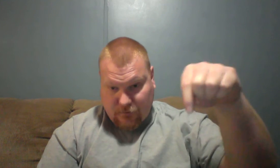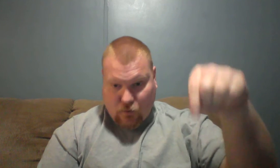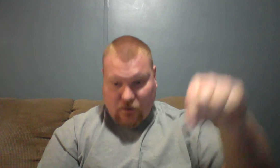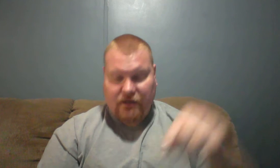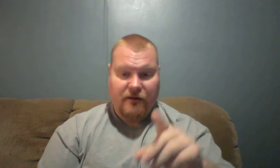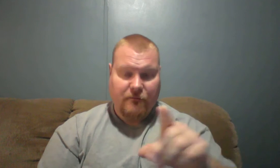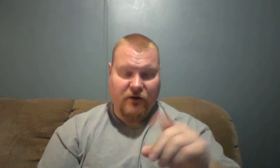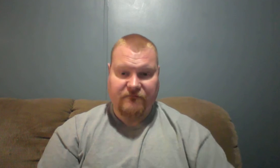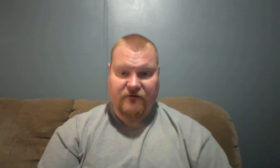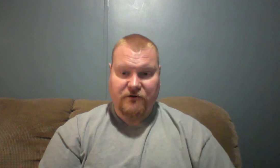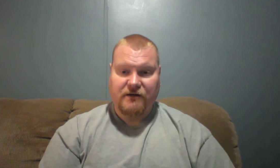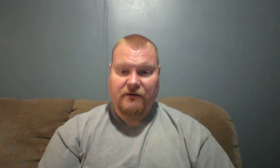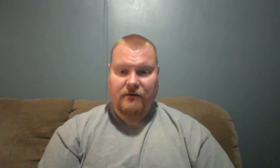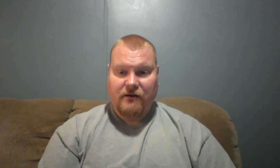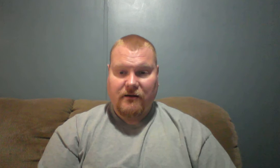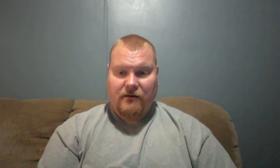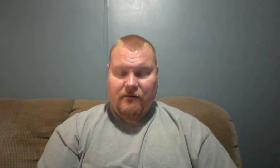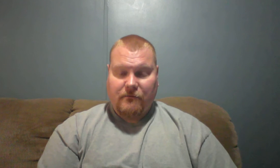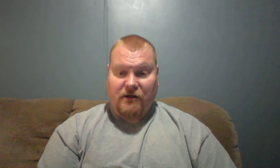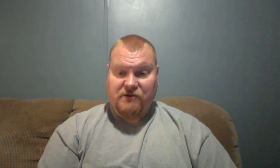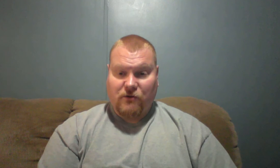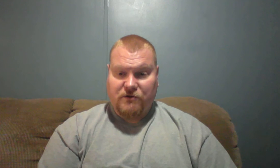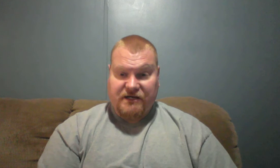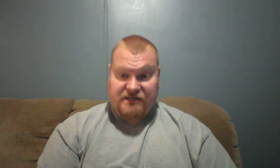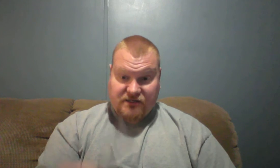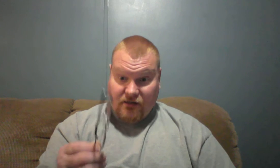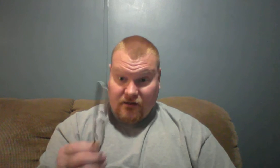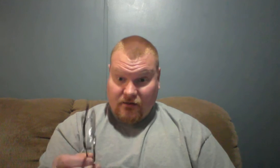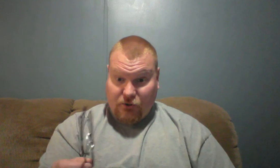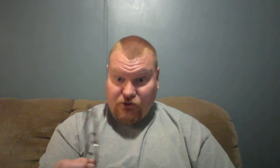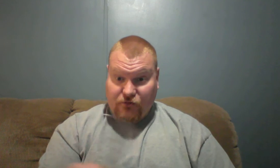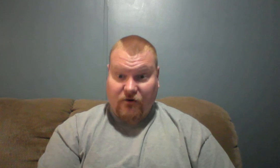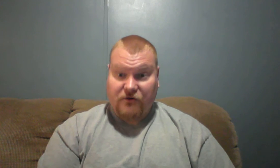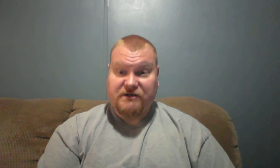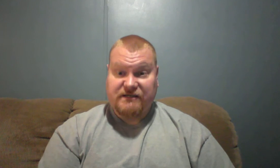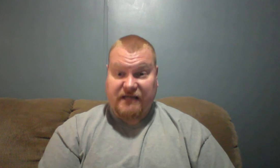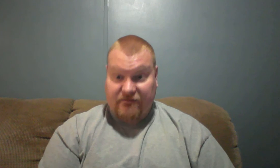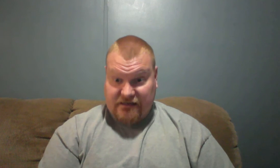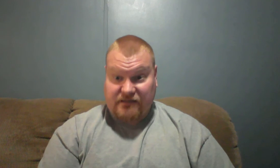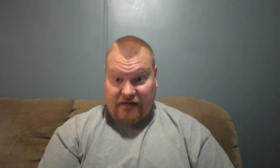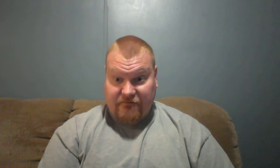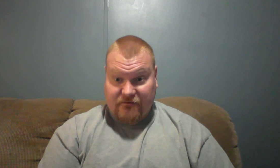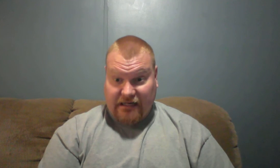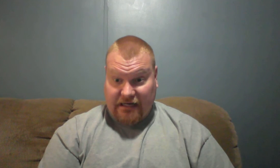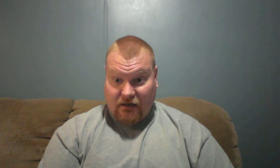one put him first because the Lord Jesus put you first instead of his life did he not